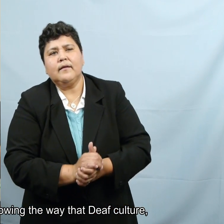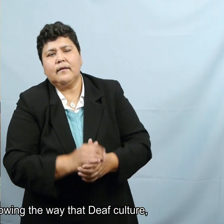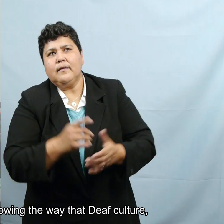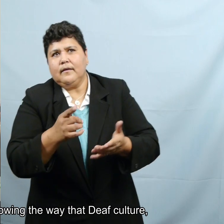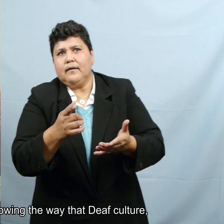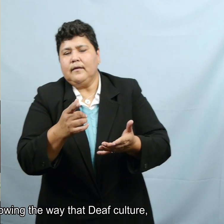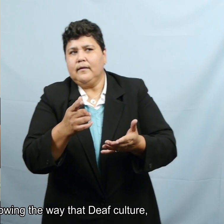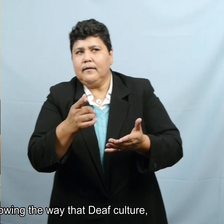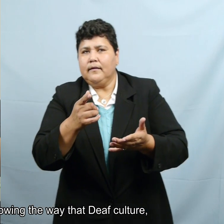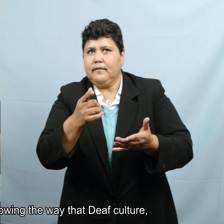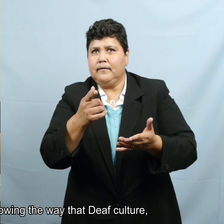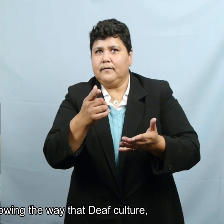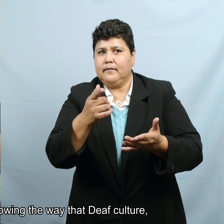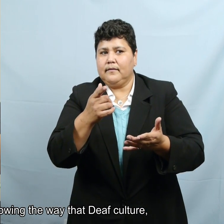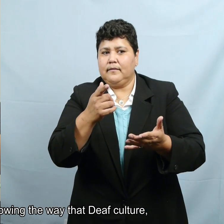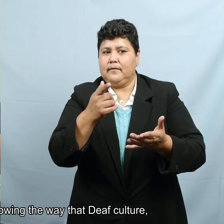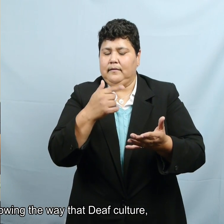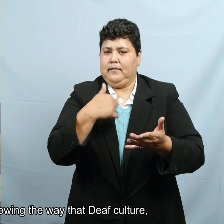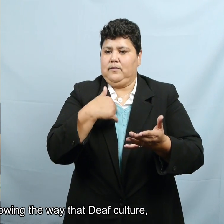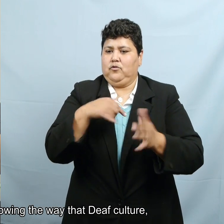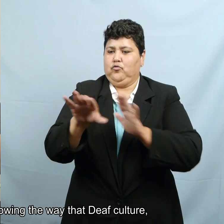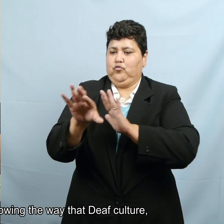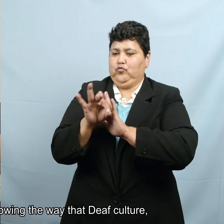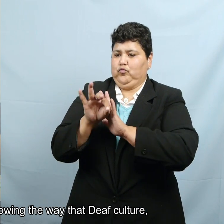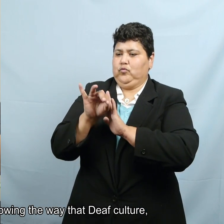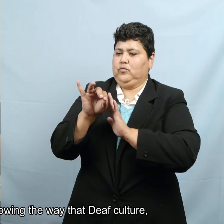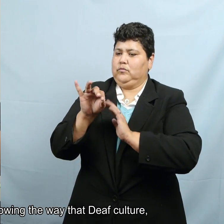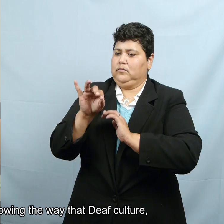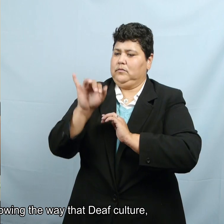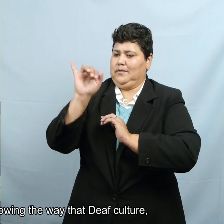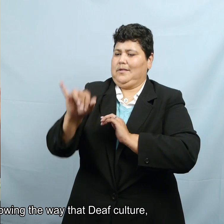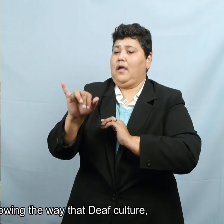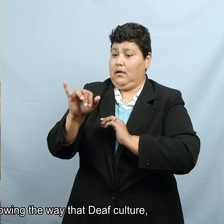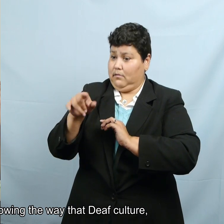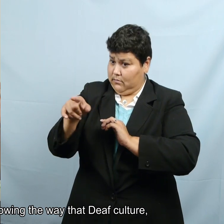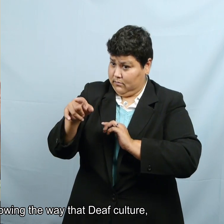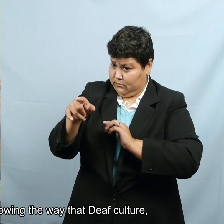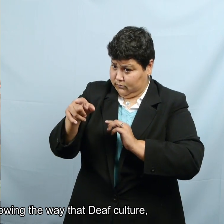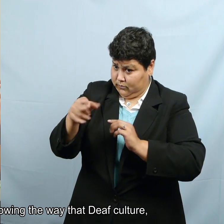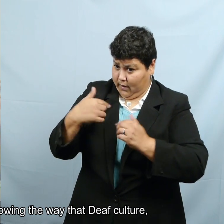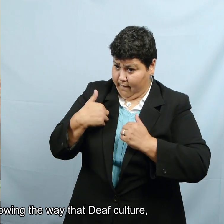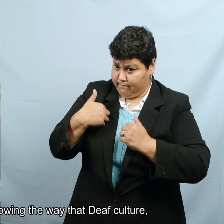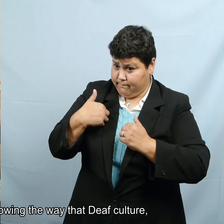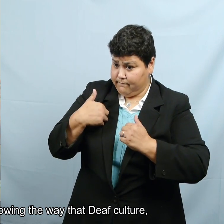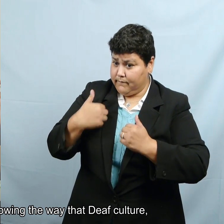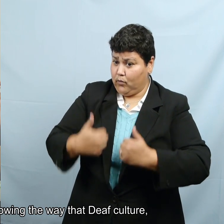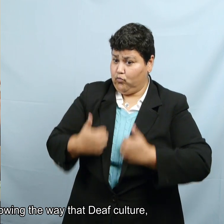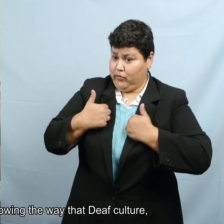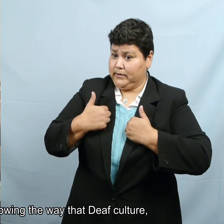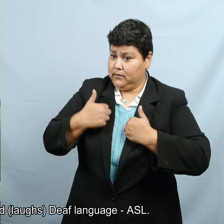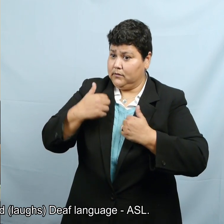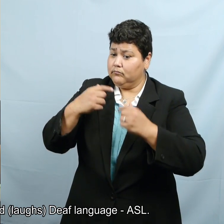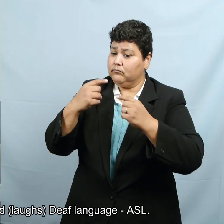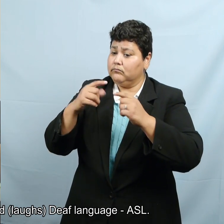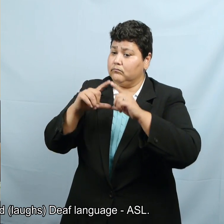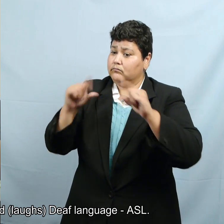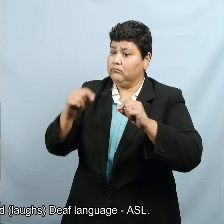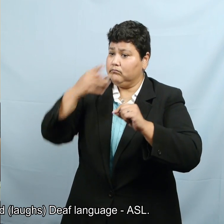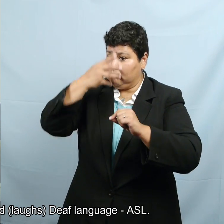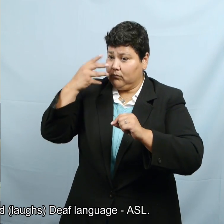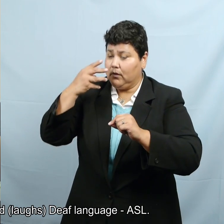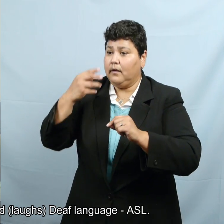Okay, so also knowing the way that deaf culture and deaf language works.